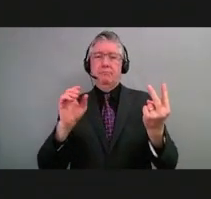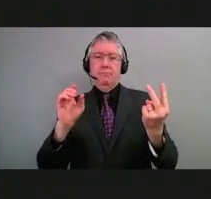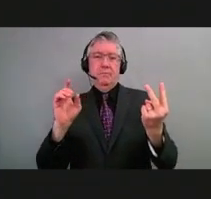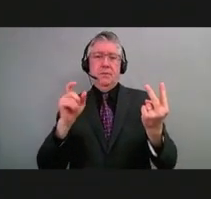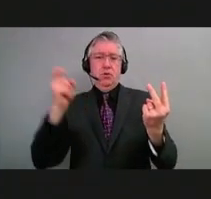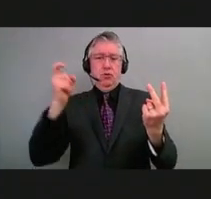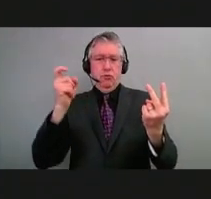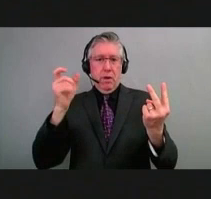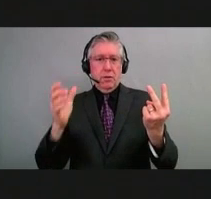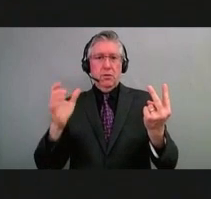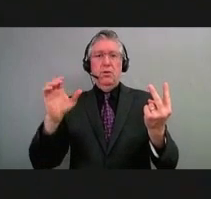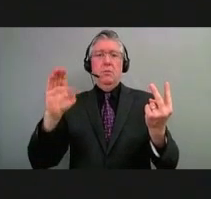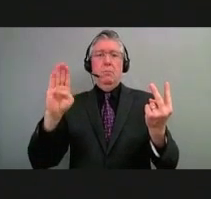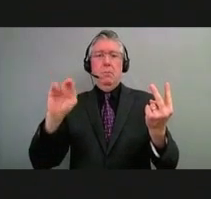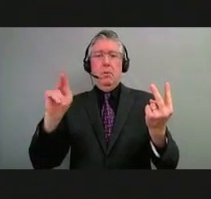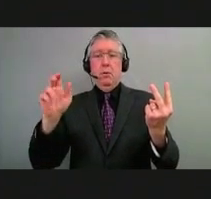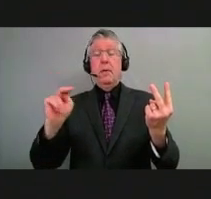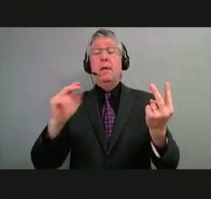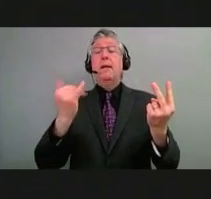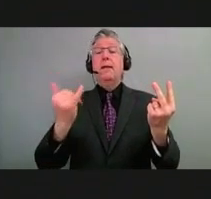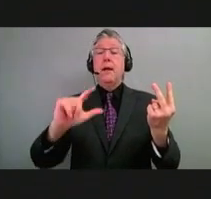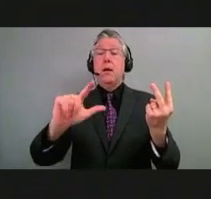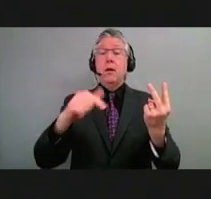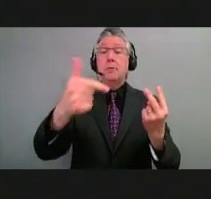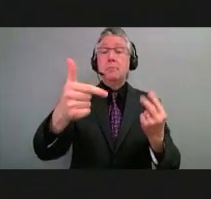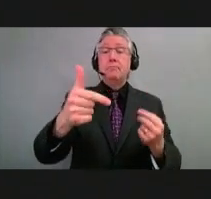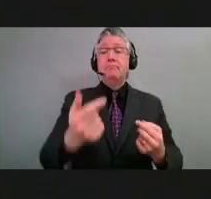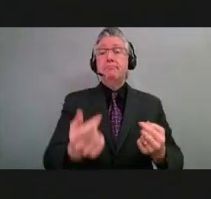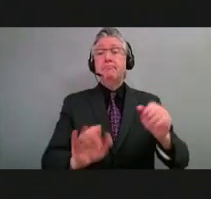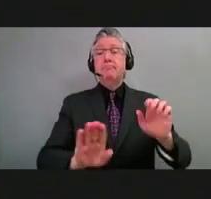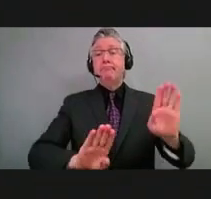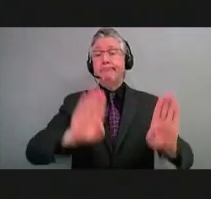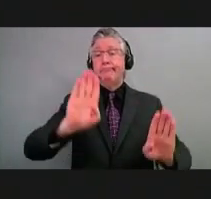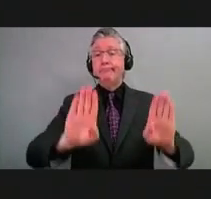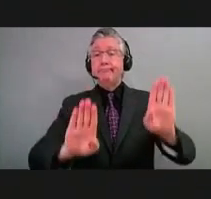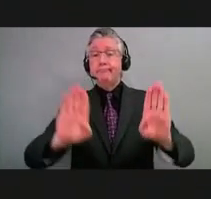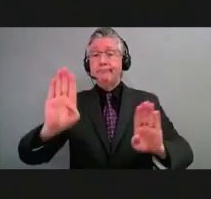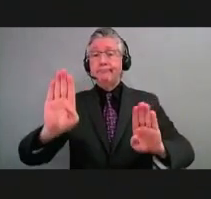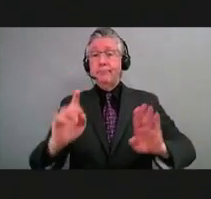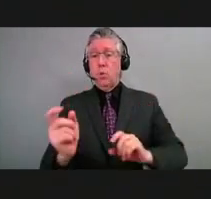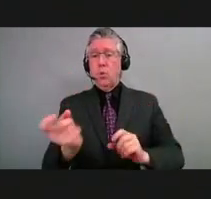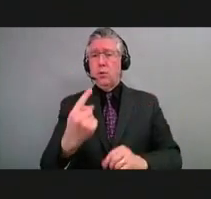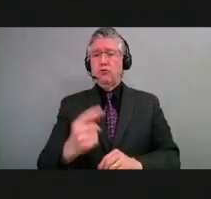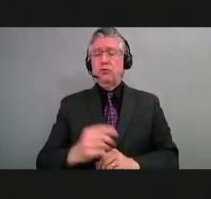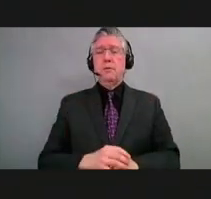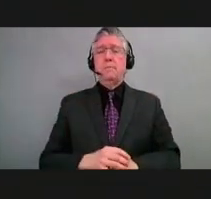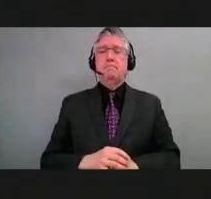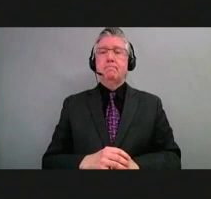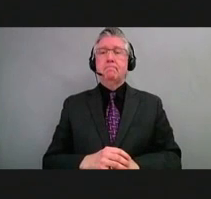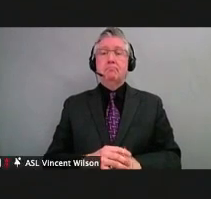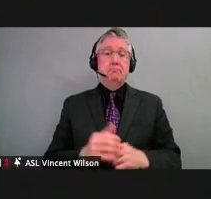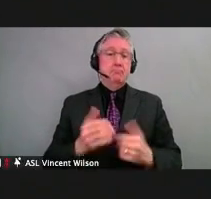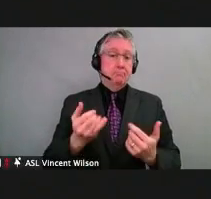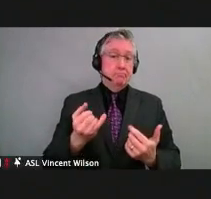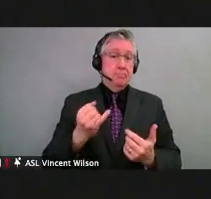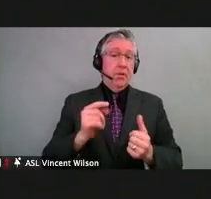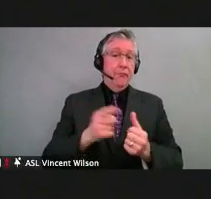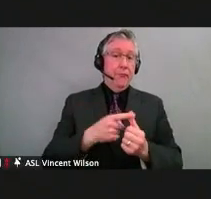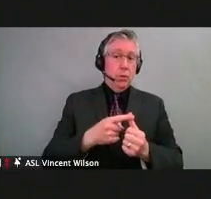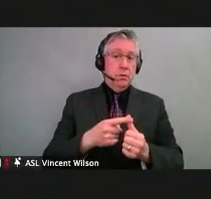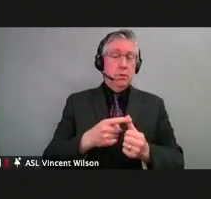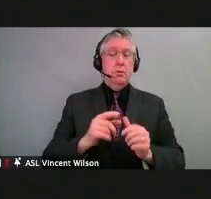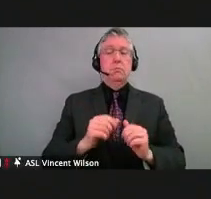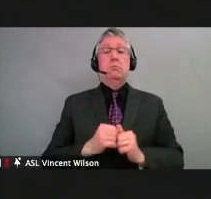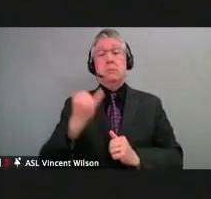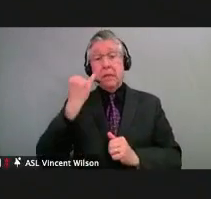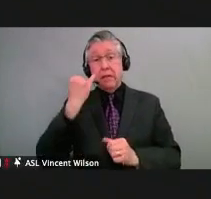function. You can locate that along the bottom of the Zoom console. We'll start with first questions first, please. If we have time for second questions or follow-ups, we